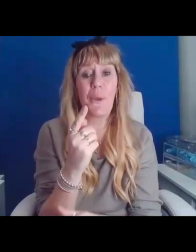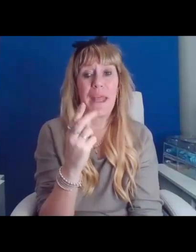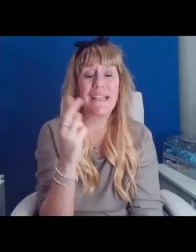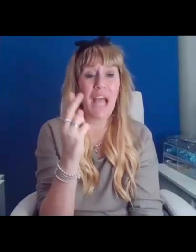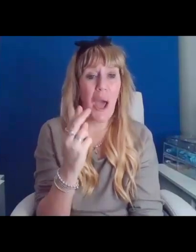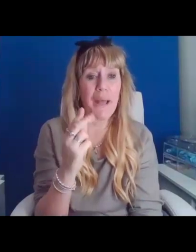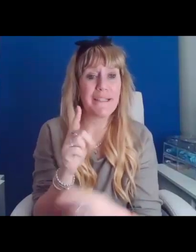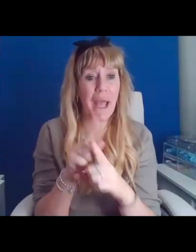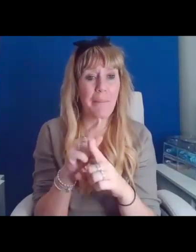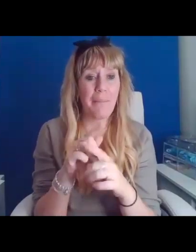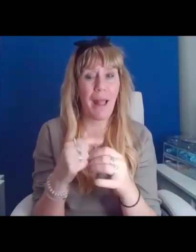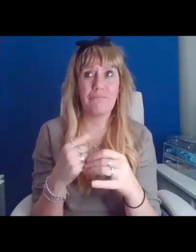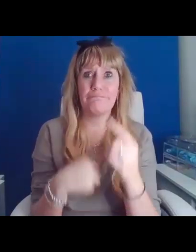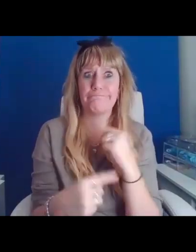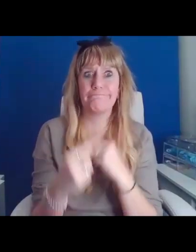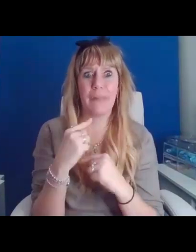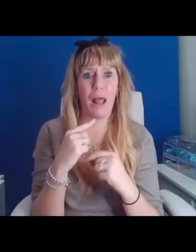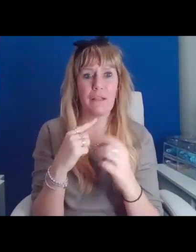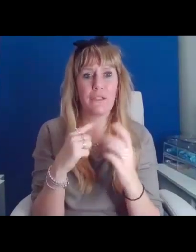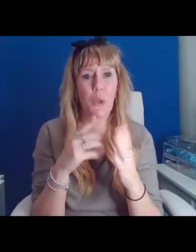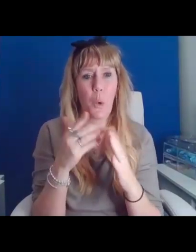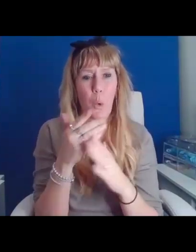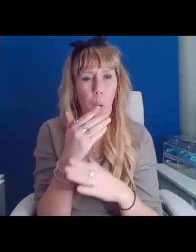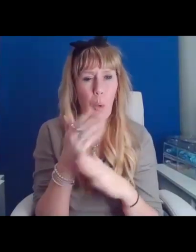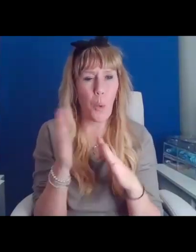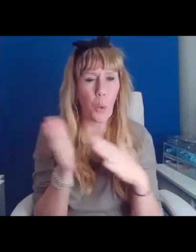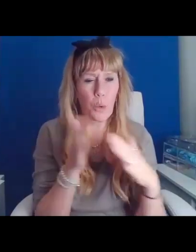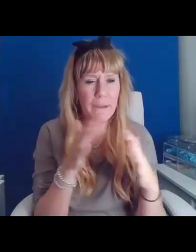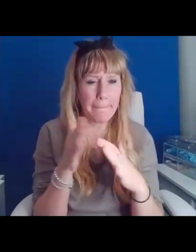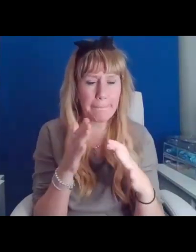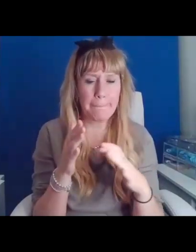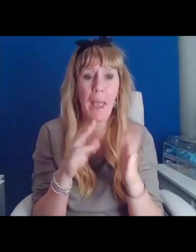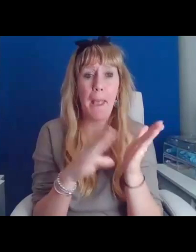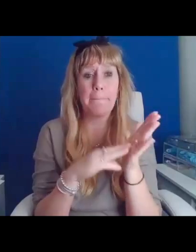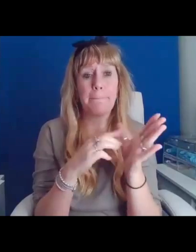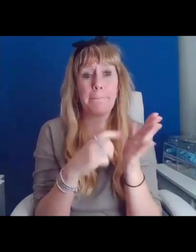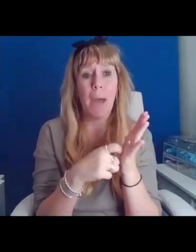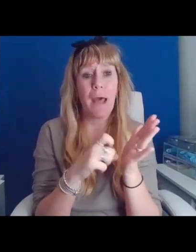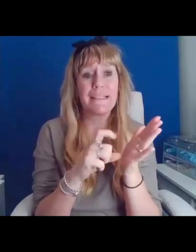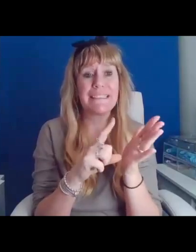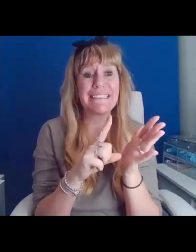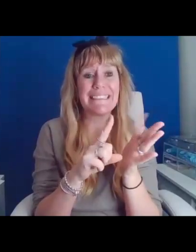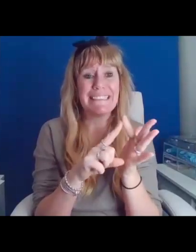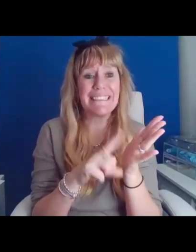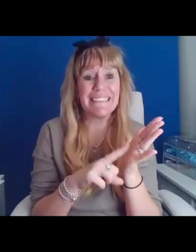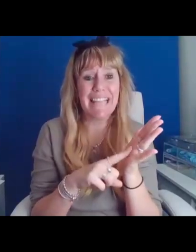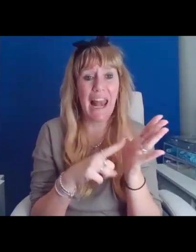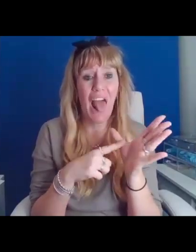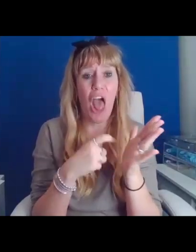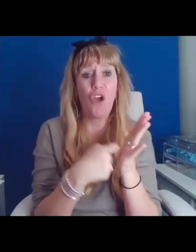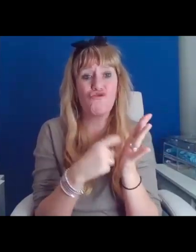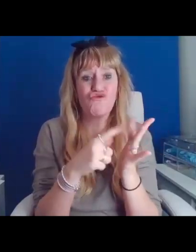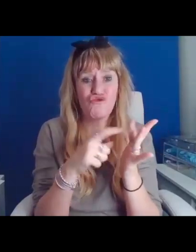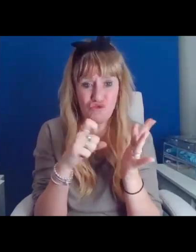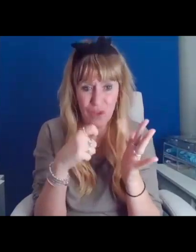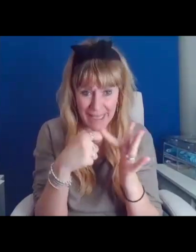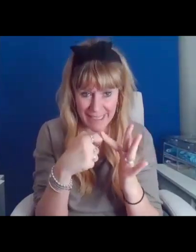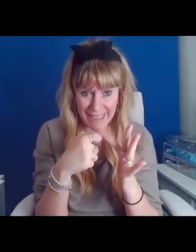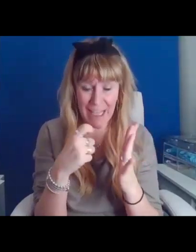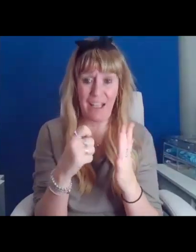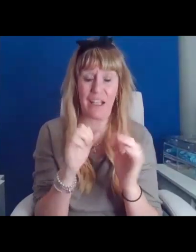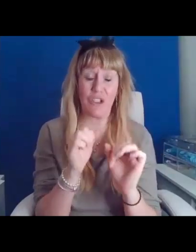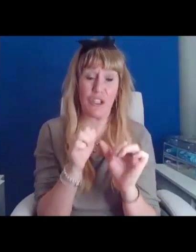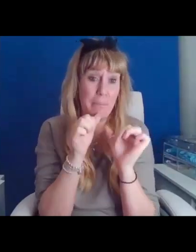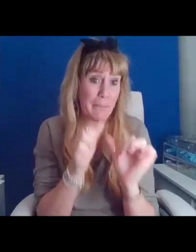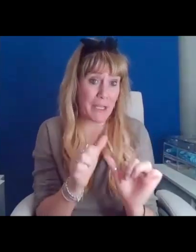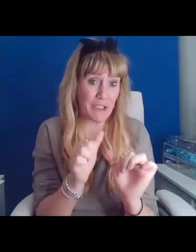autumn. Marcella Rick is a writer, director and actor who is passionate about regional poetry